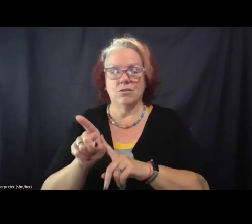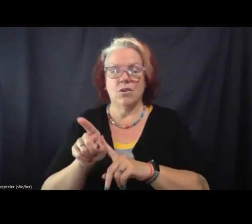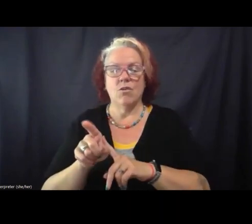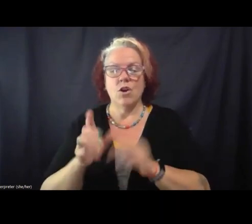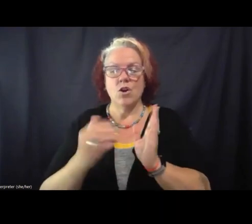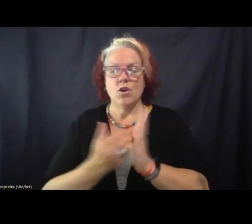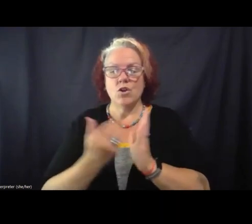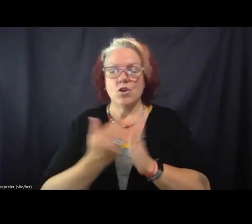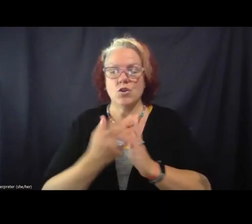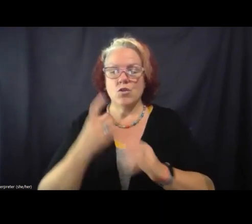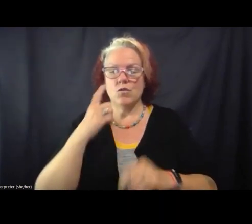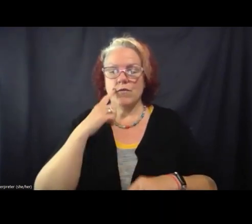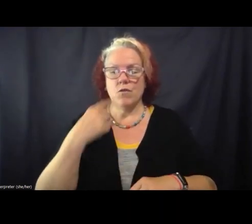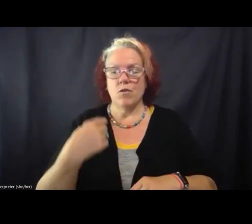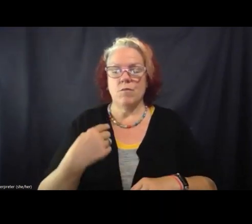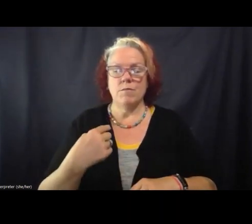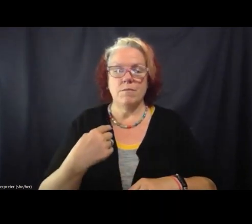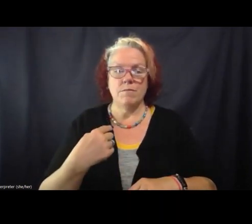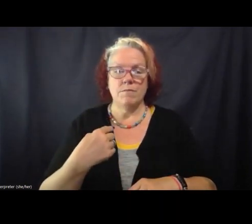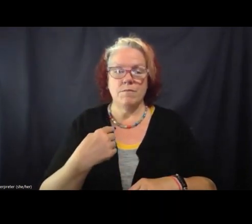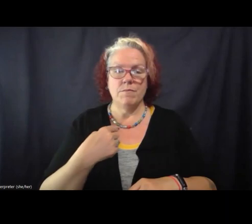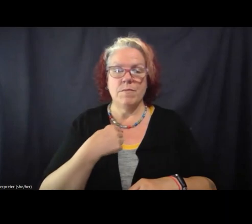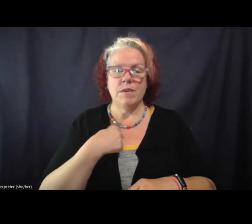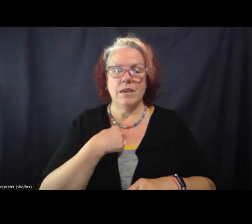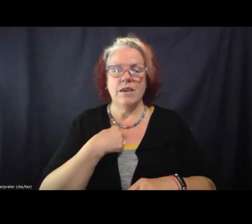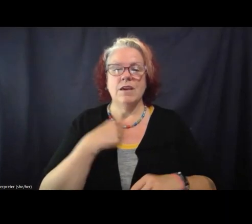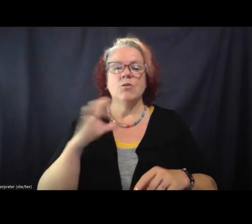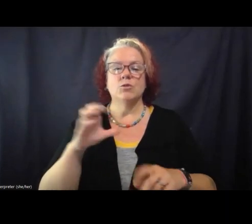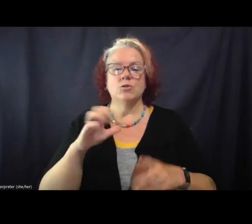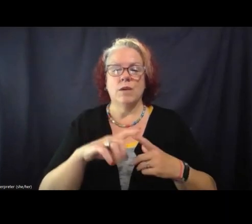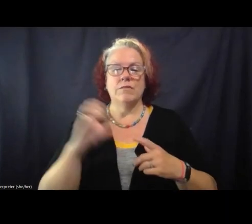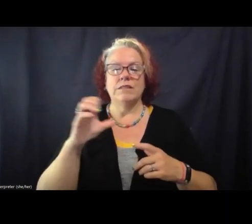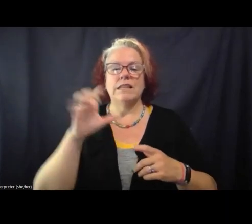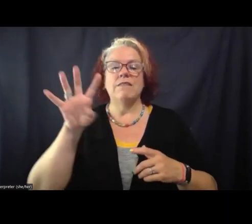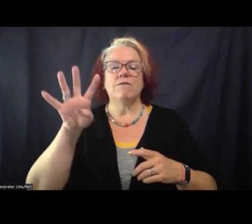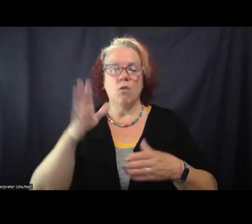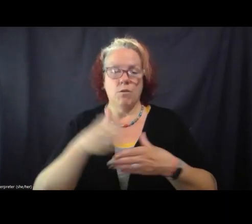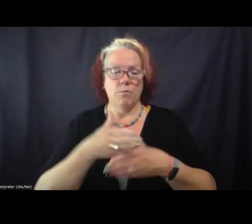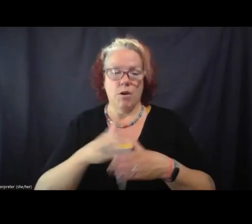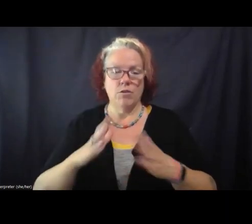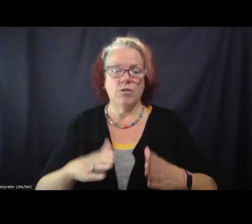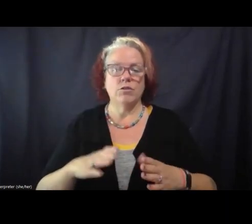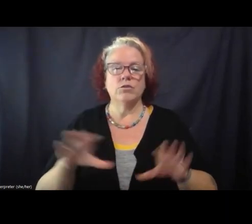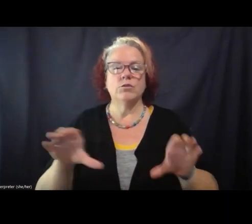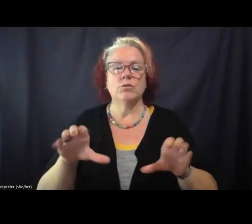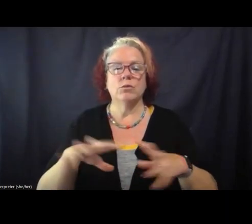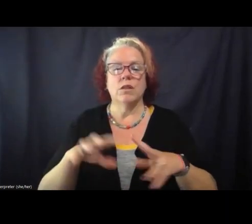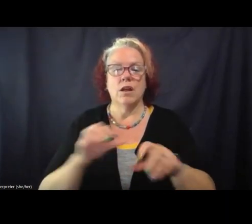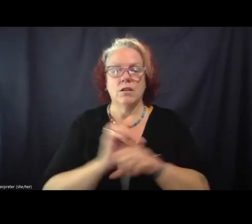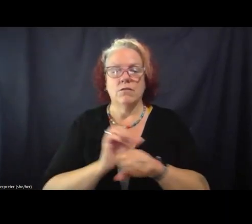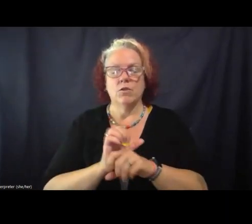in this campaign, but was super important was having C4 partners. So partners who do electoral work specifically, partners who are